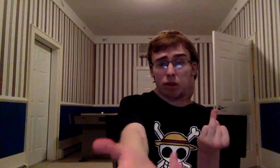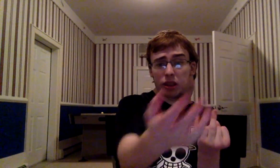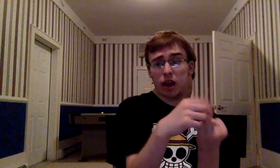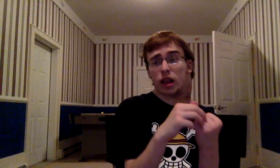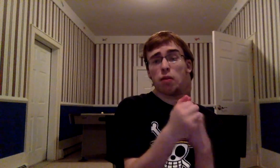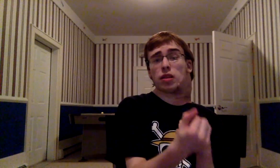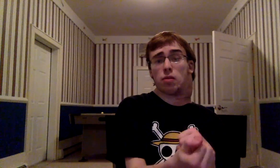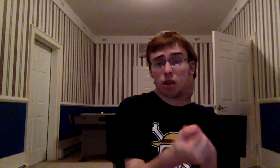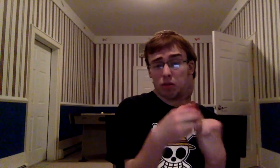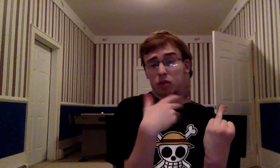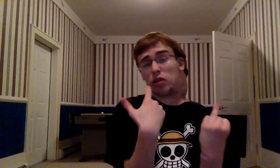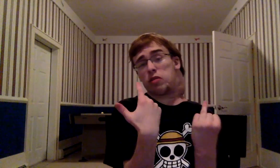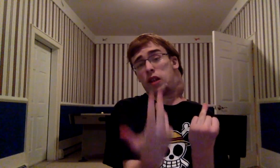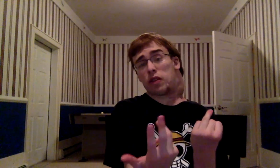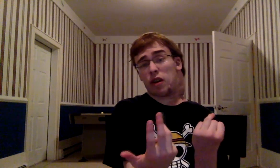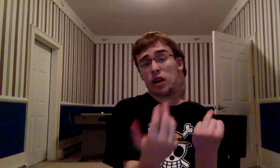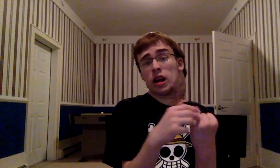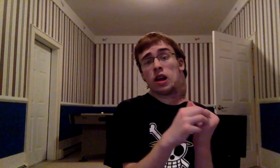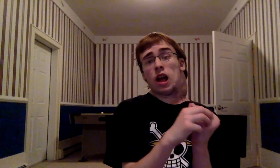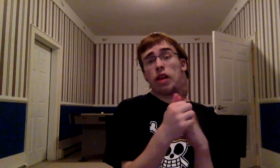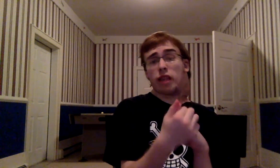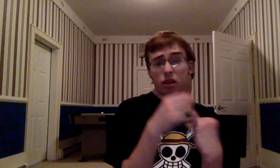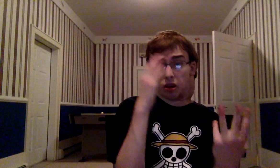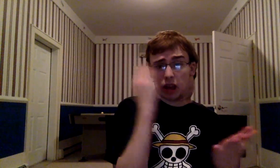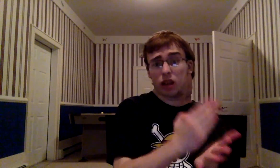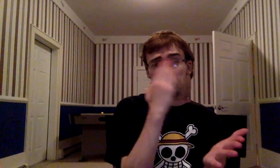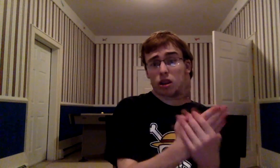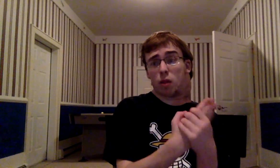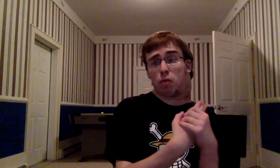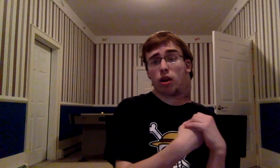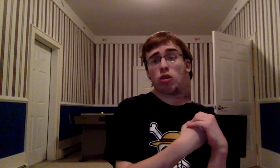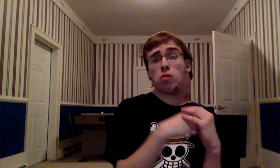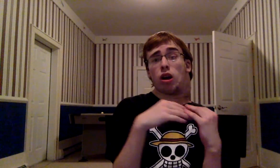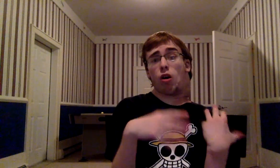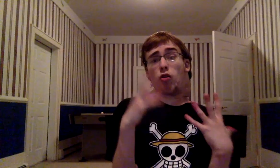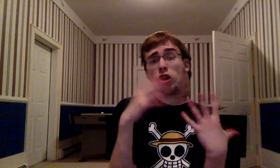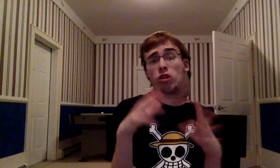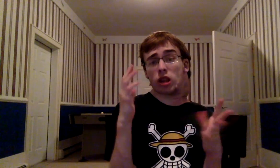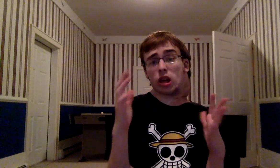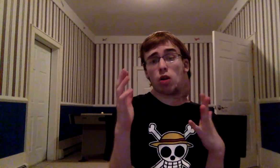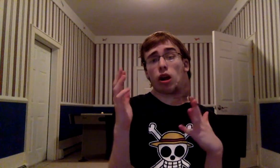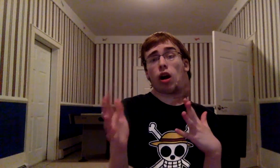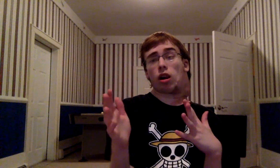thing That was never, that wasn't really too necessary Instead of just getting straight to the point, Kubo had all these other things going on